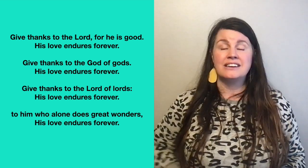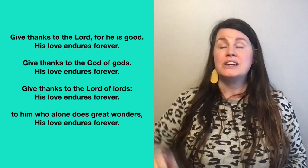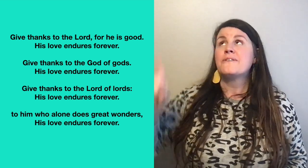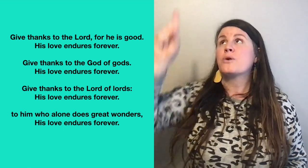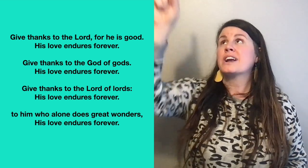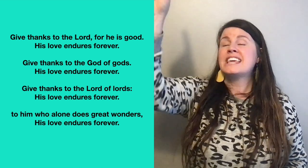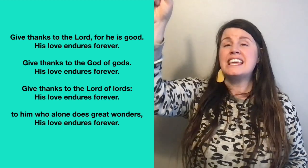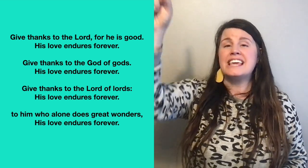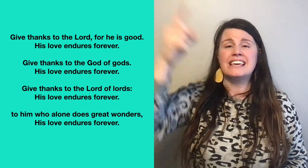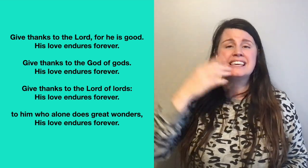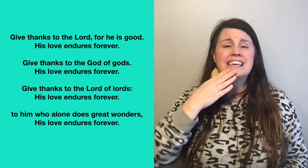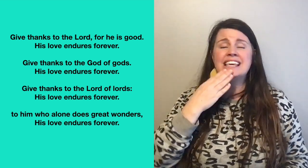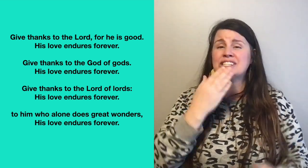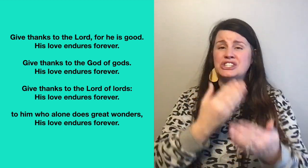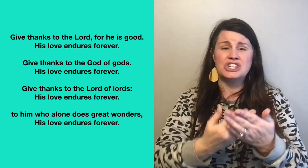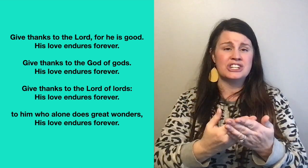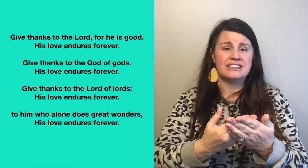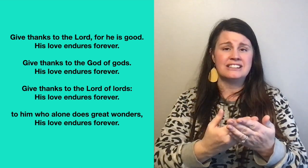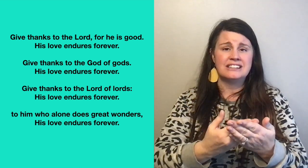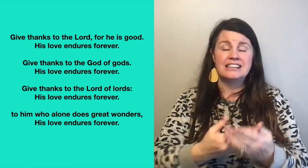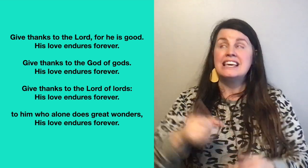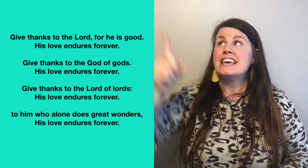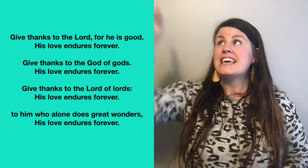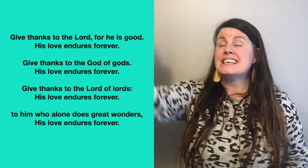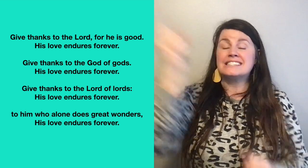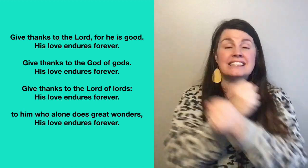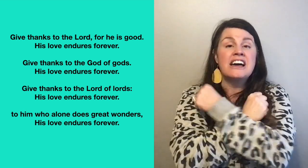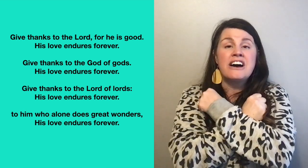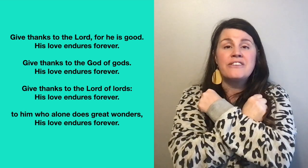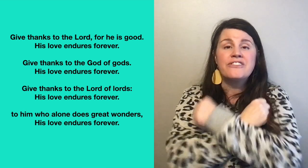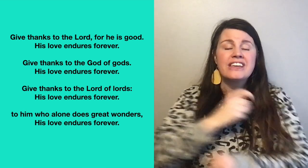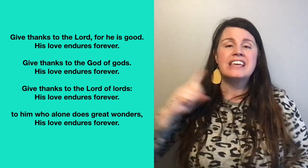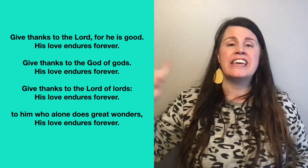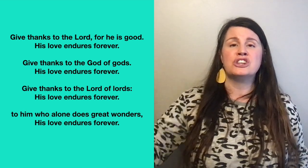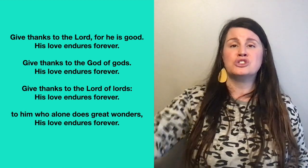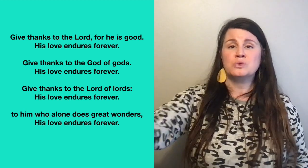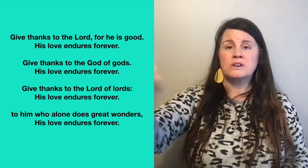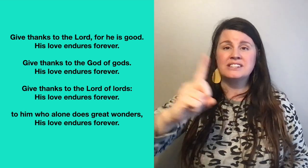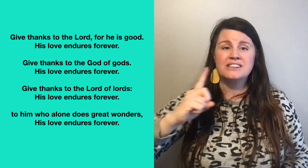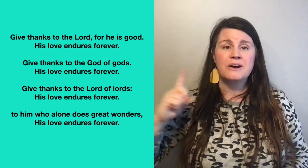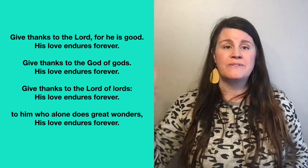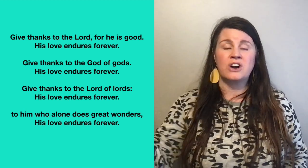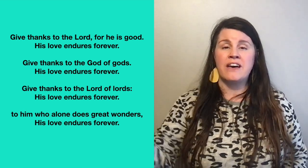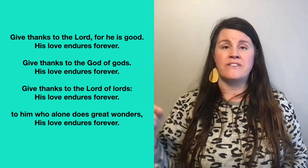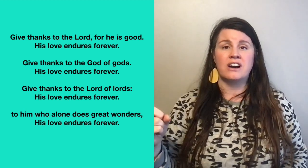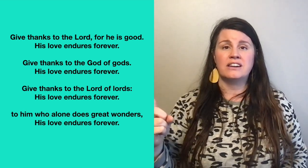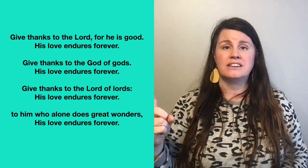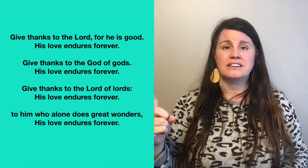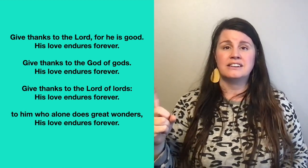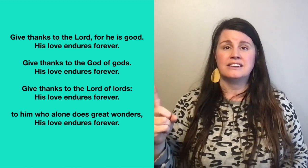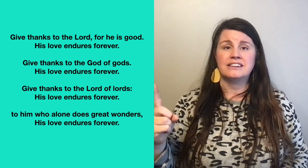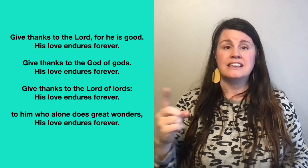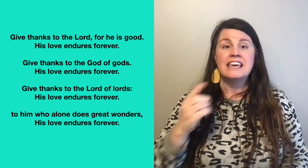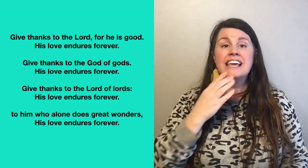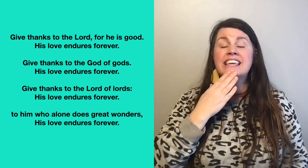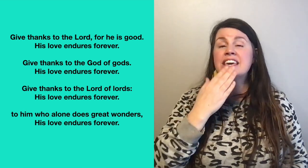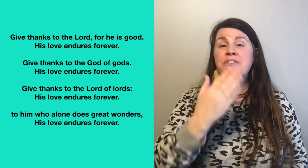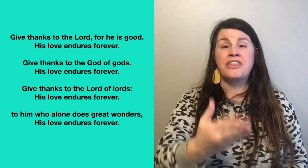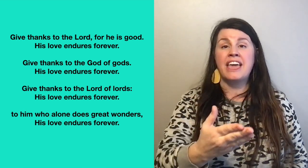for He is good. His love endures forever. Give thanks